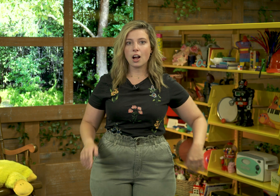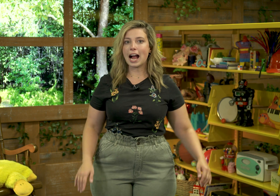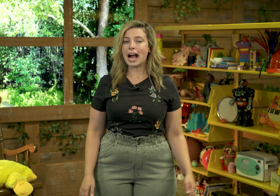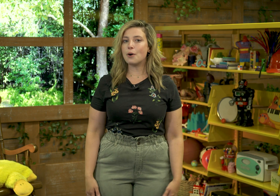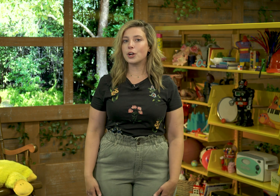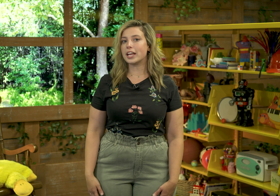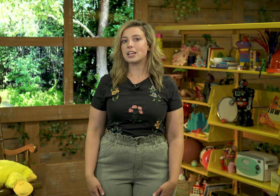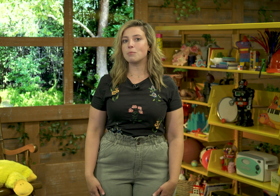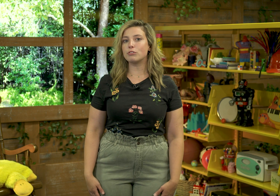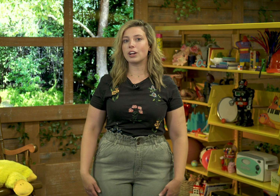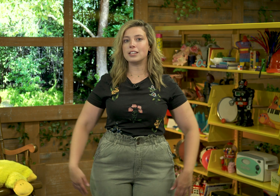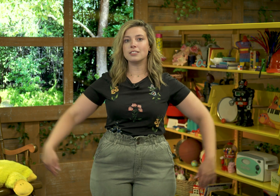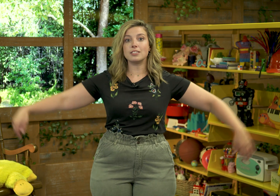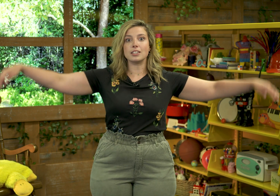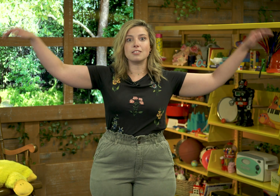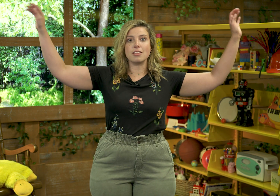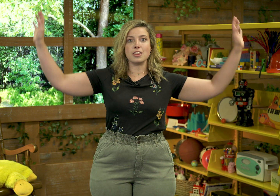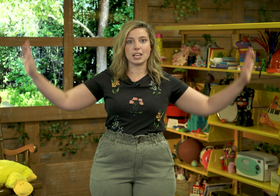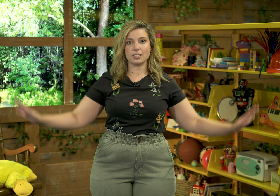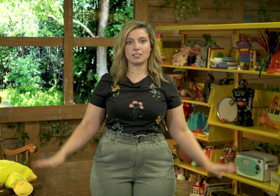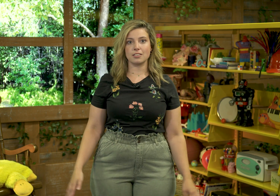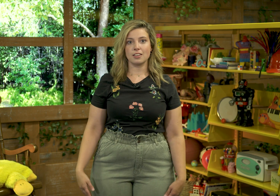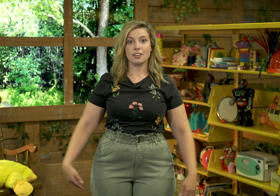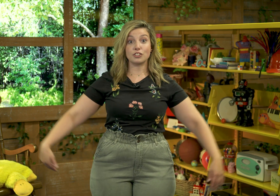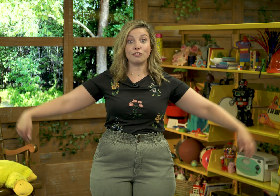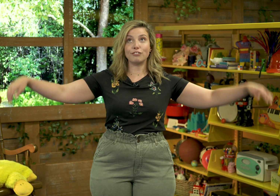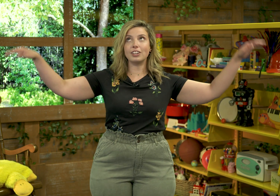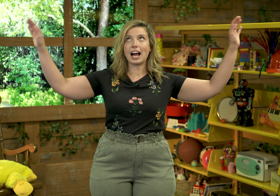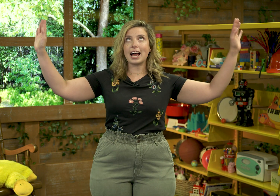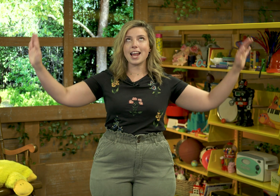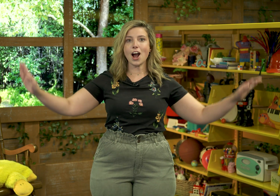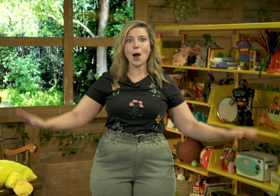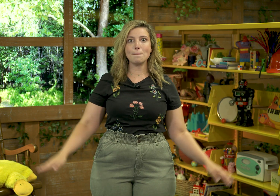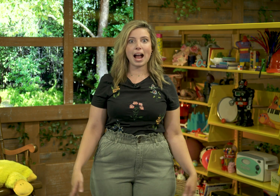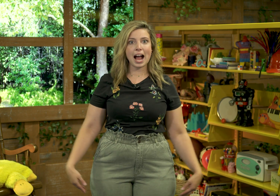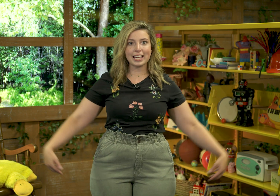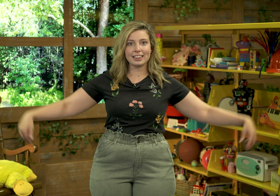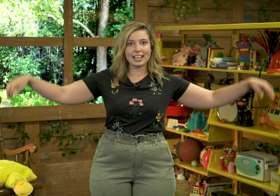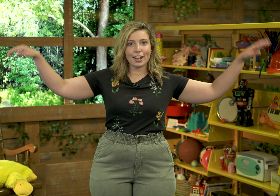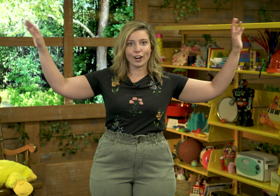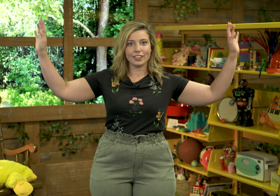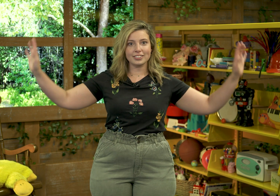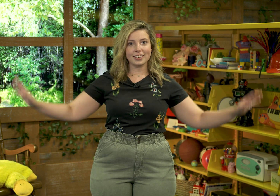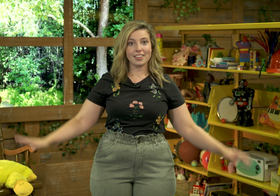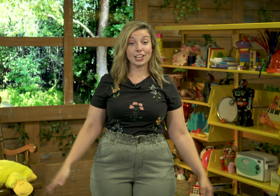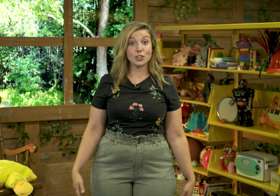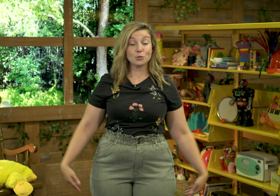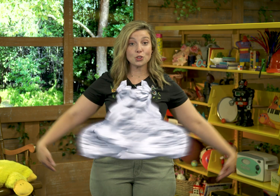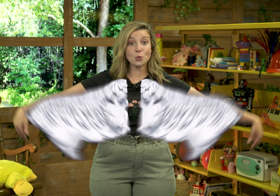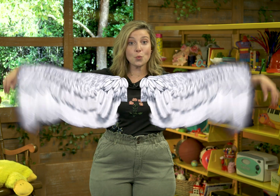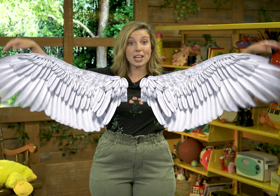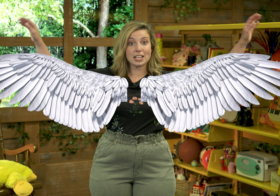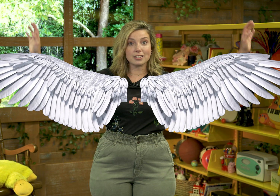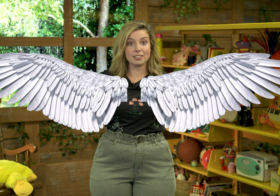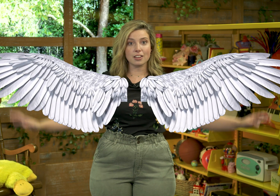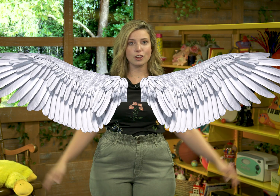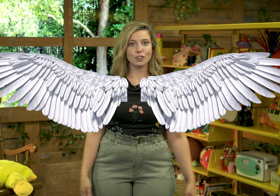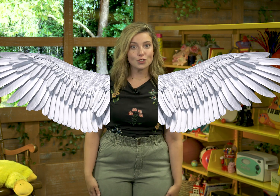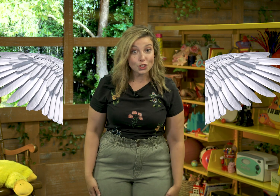Our animal friend does this to fly up high in the air. They use their wings. Do